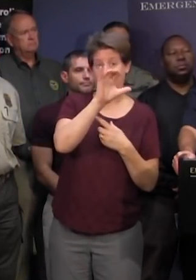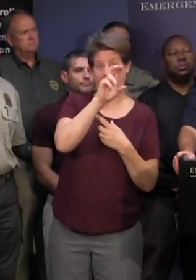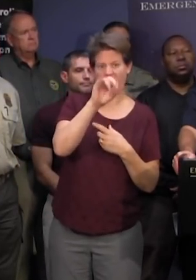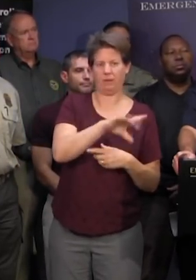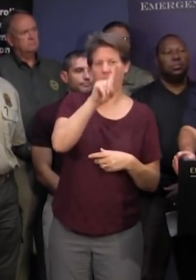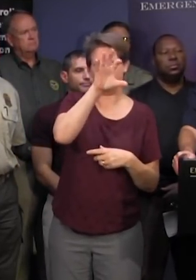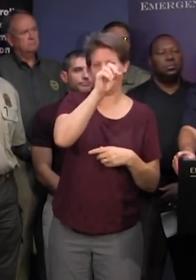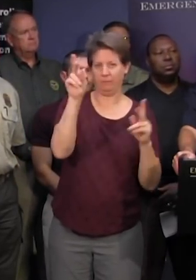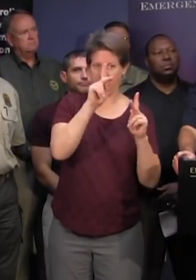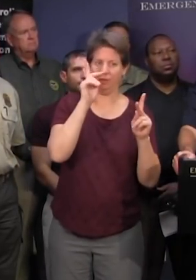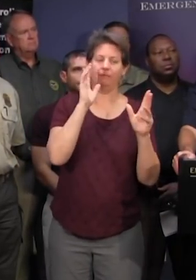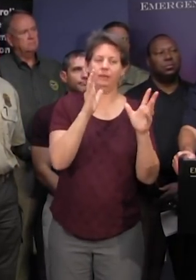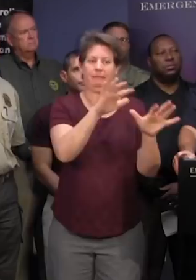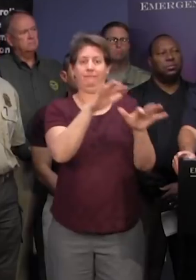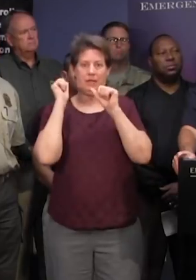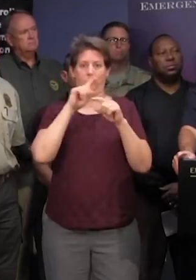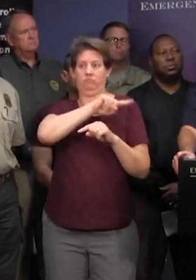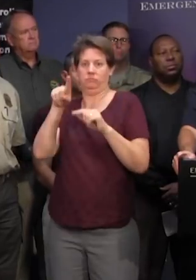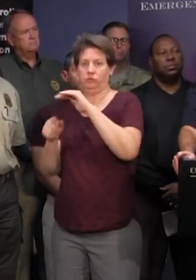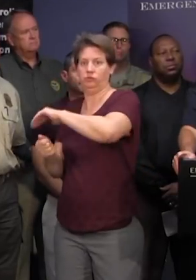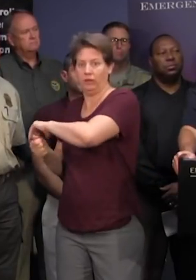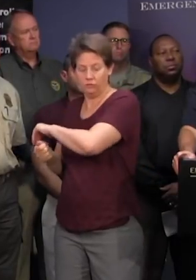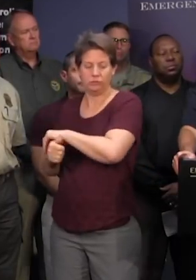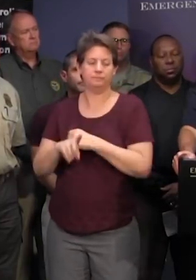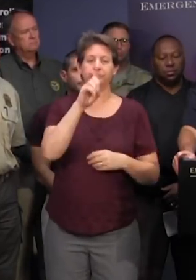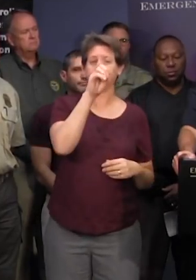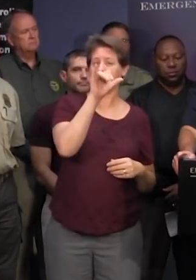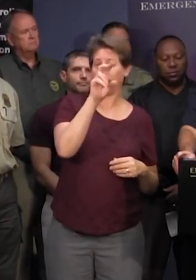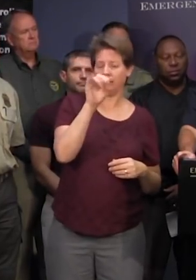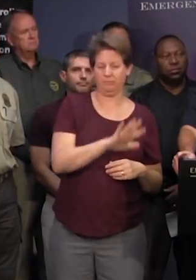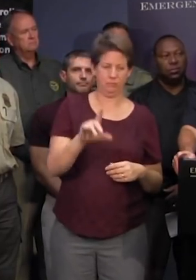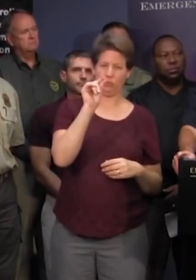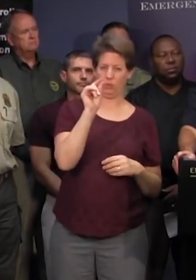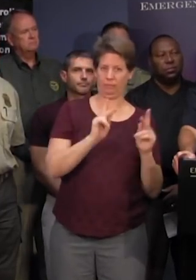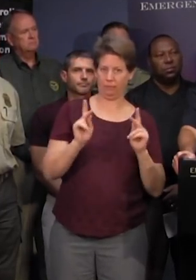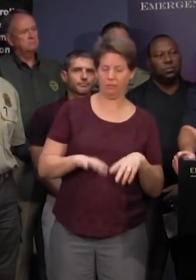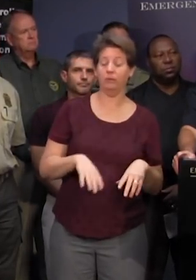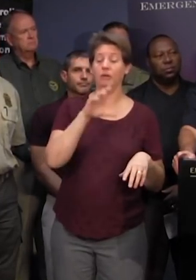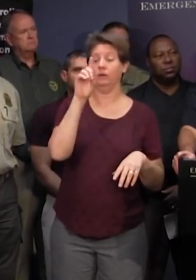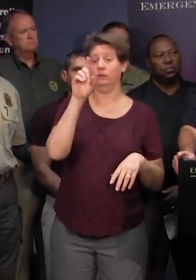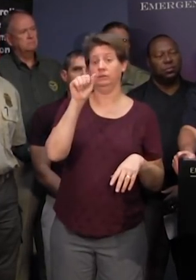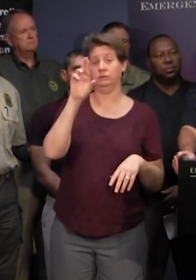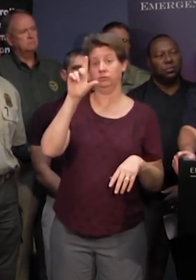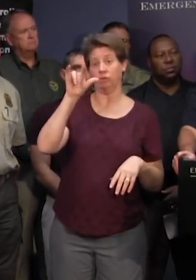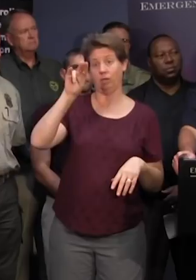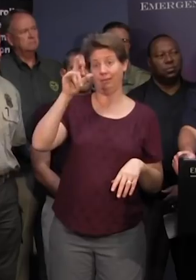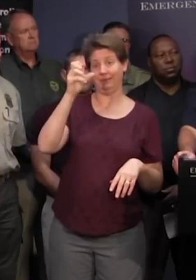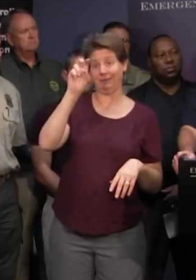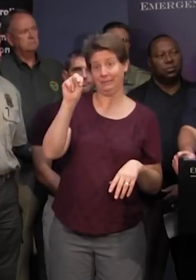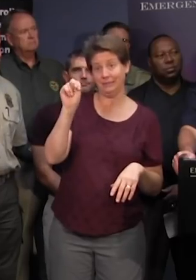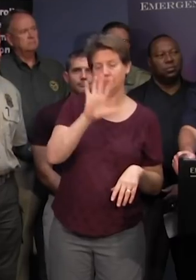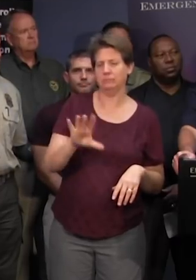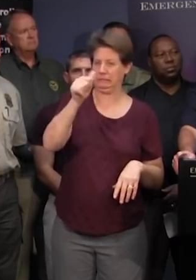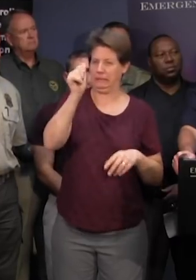evacuated to shelters in dylan approximately 20 people in darlington approximately 10 people